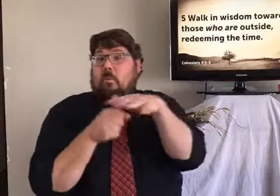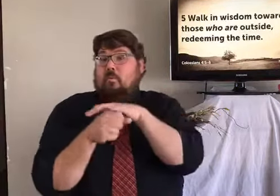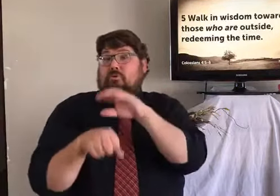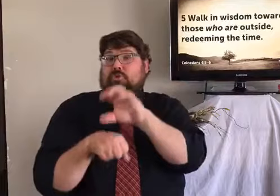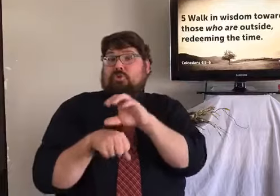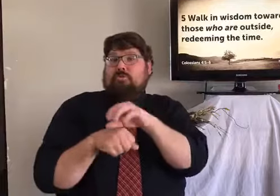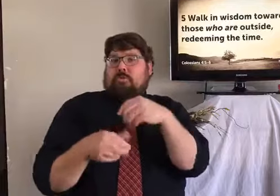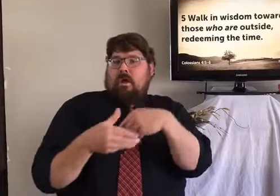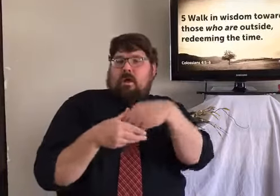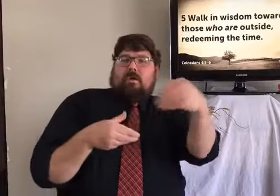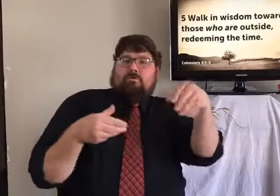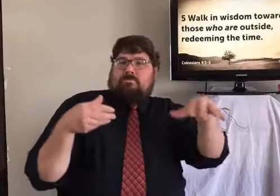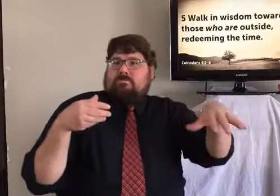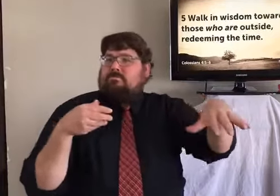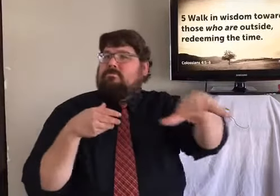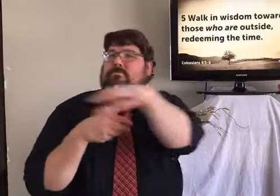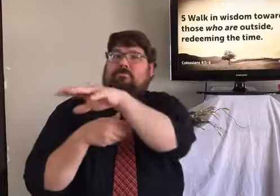who are outside.